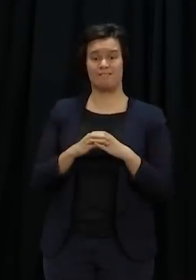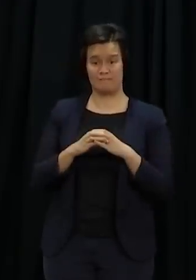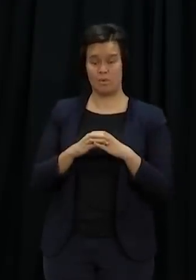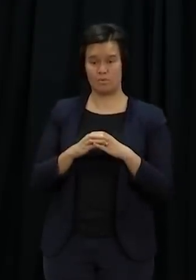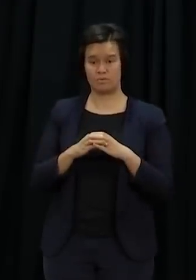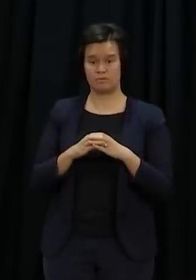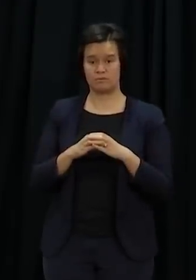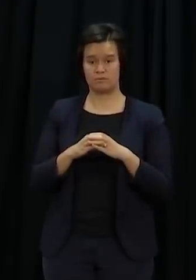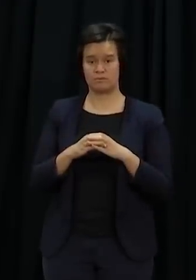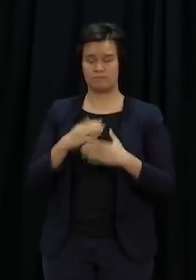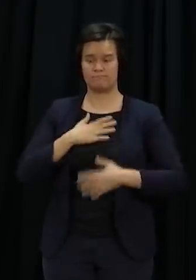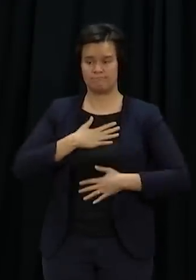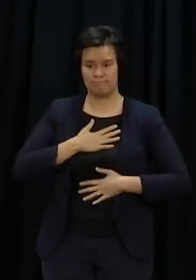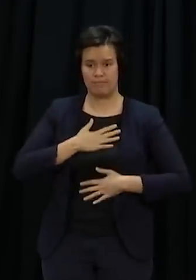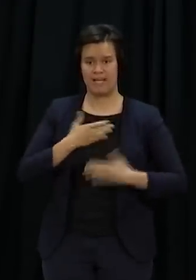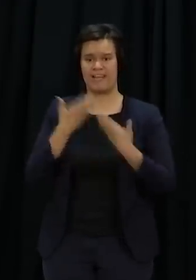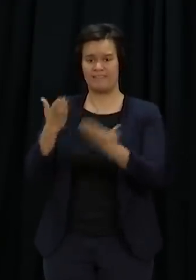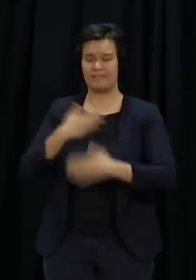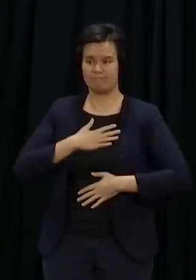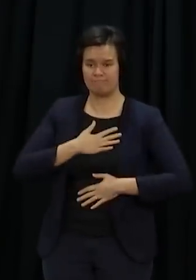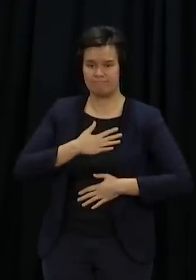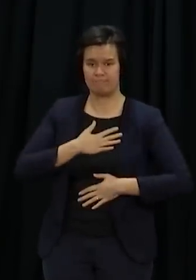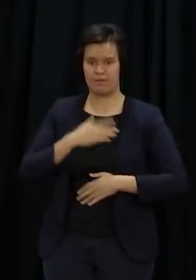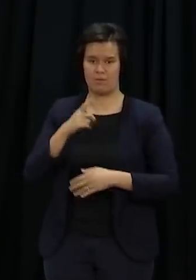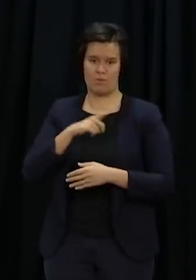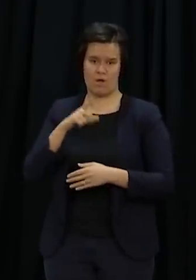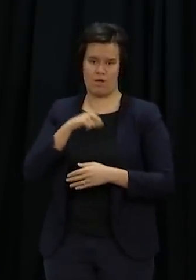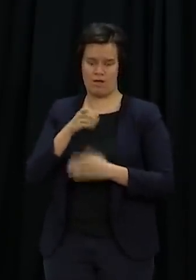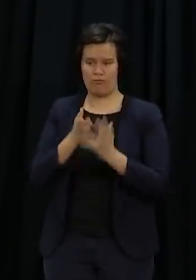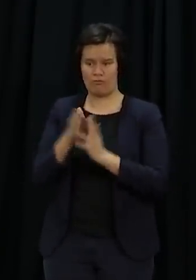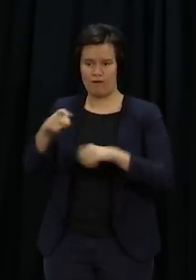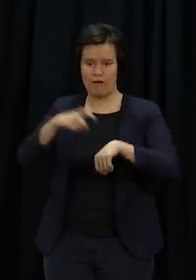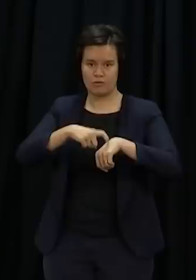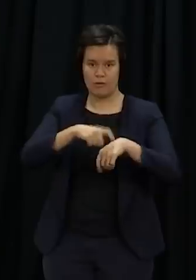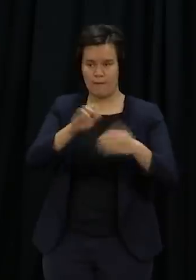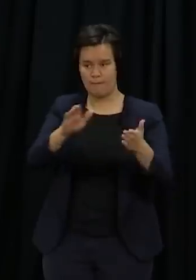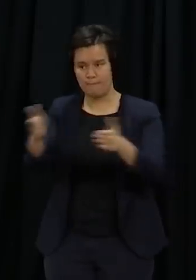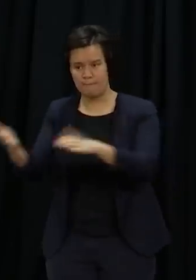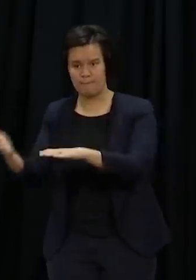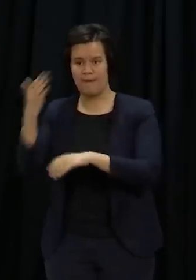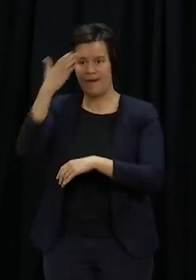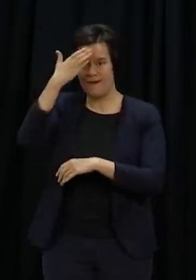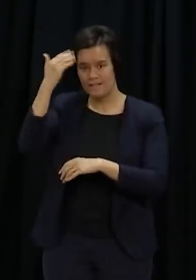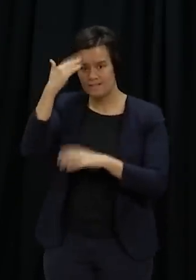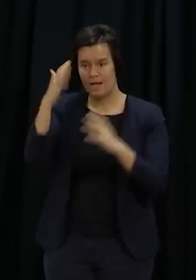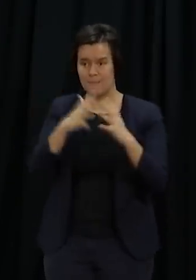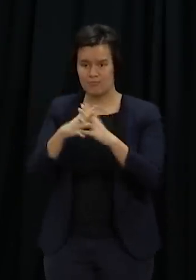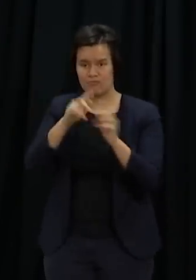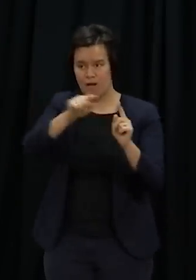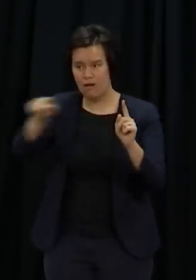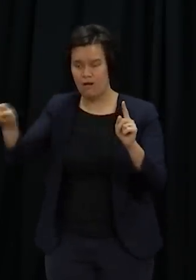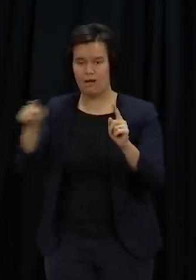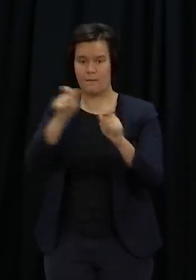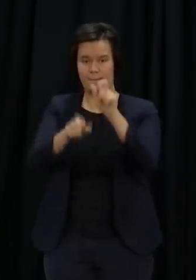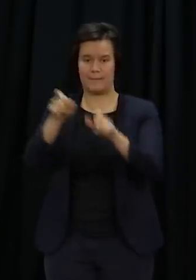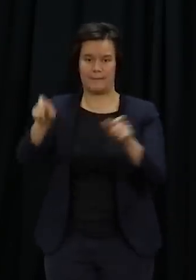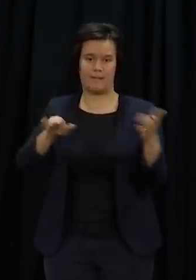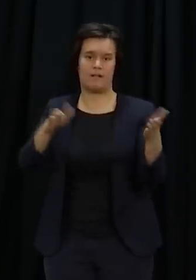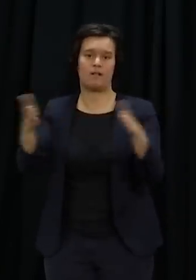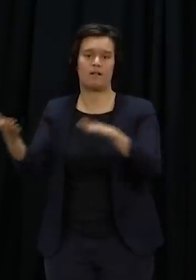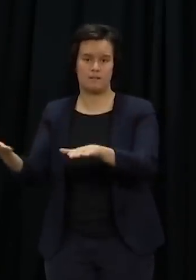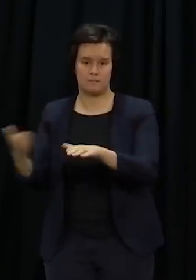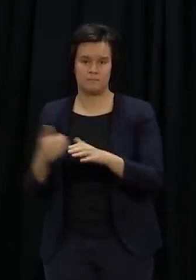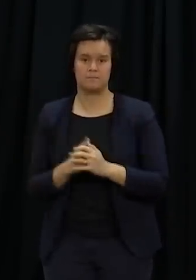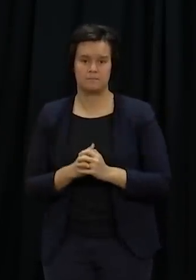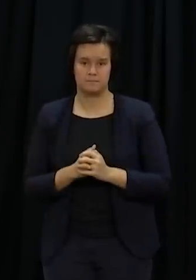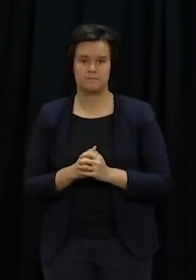appreciation and sadness to the U.S. who is mourning their loss. Our thoughts are also with